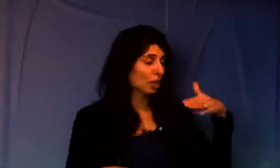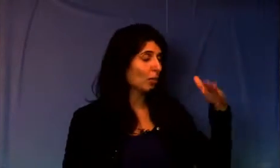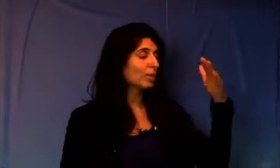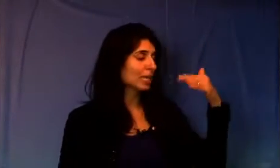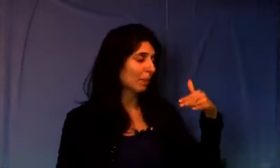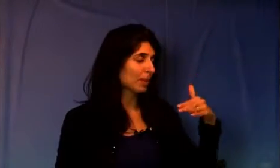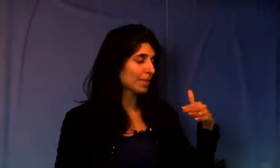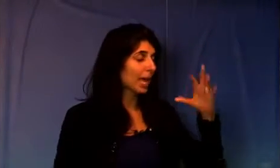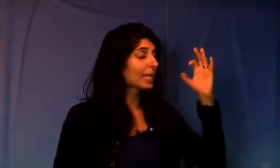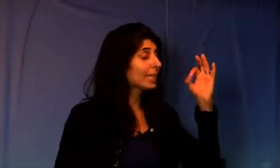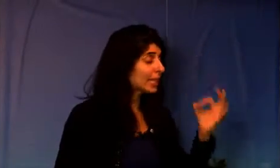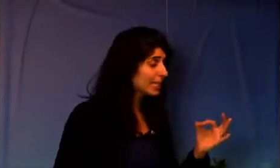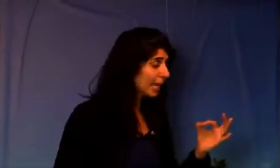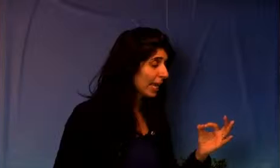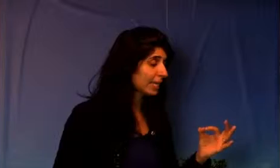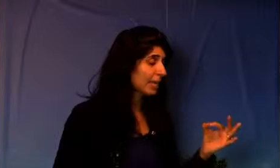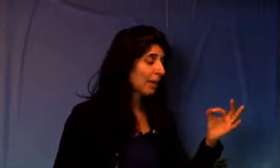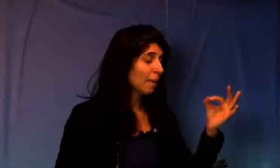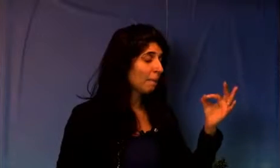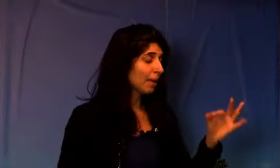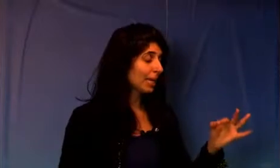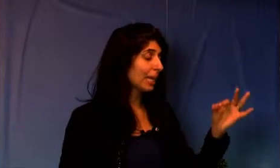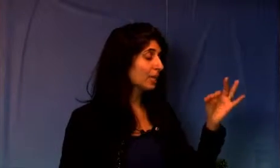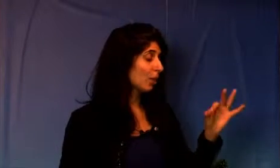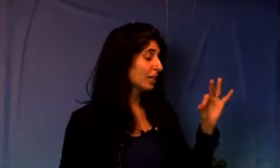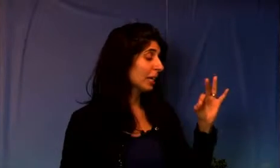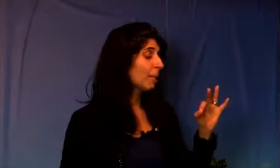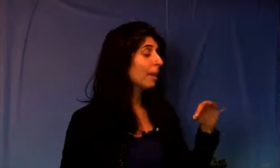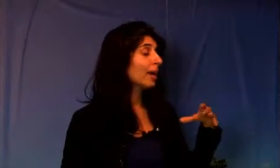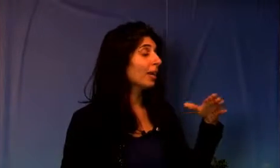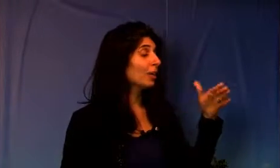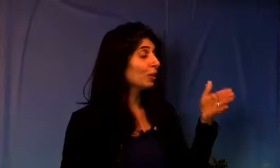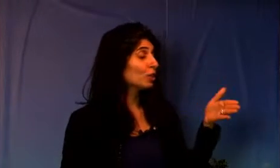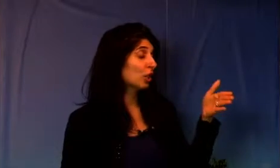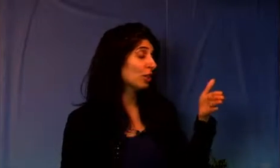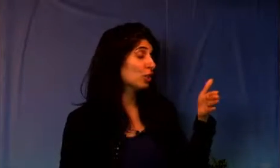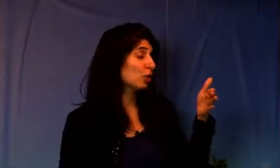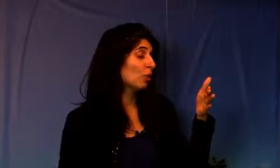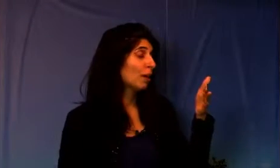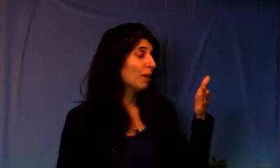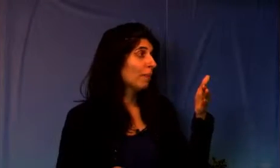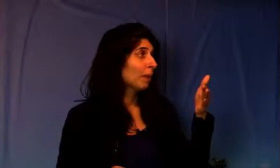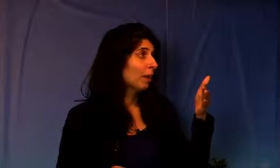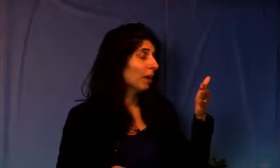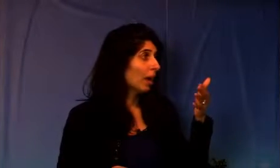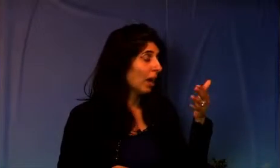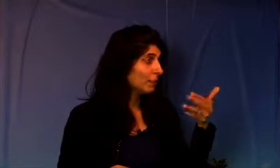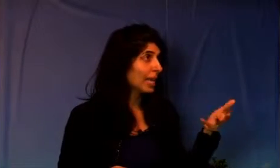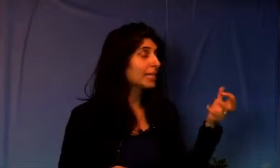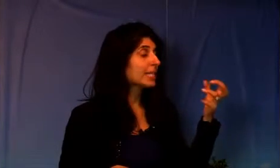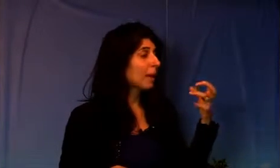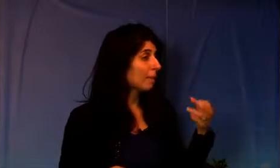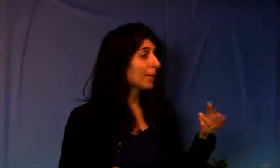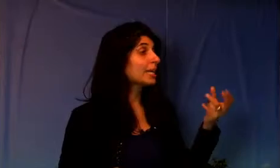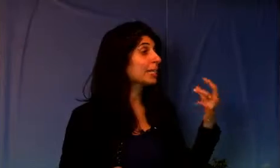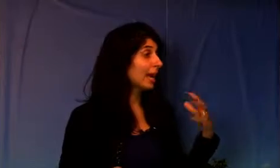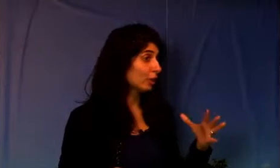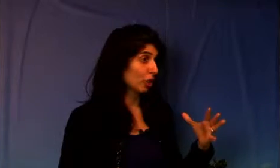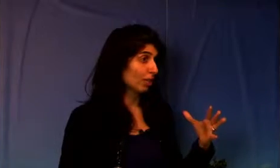general statements, and in this case, money is hard to come by, you could change too. I'm sensing that money is an energy.